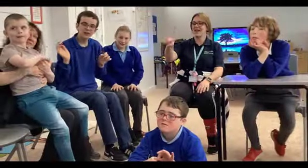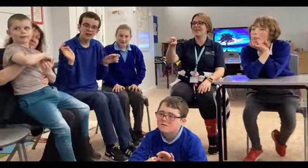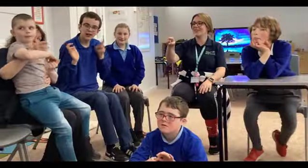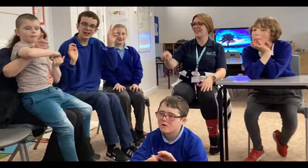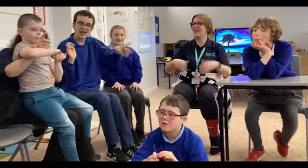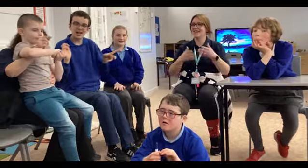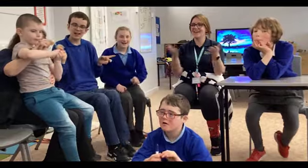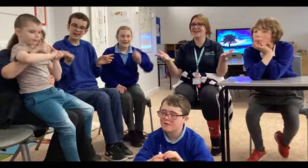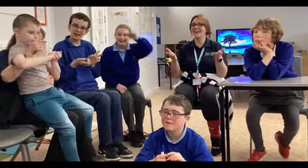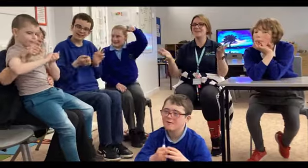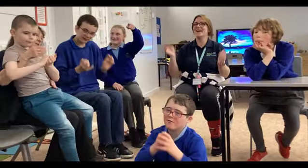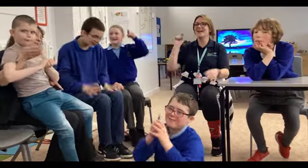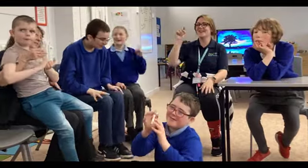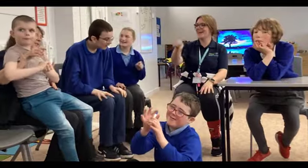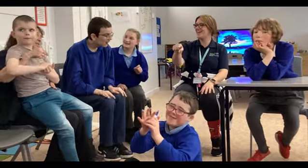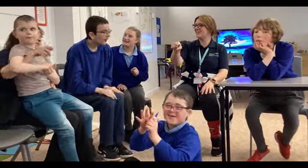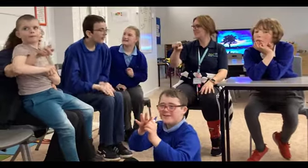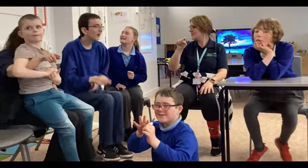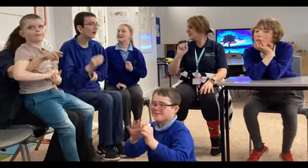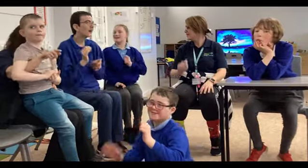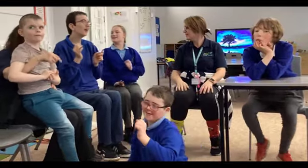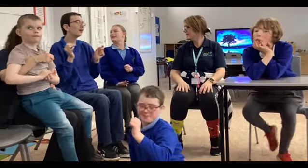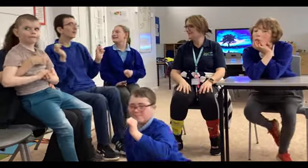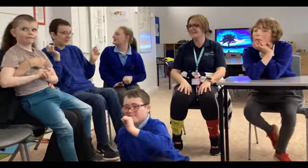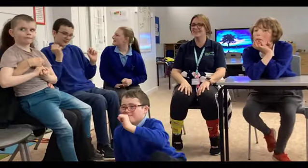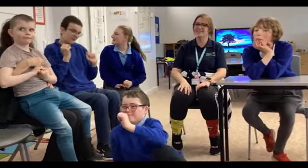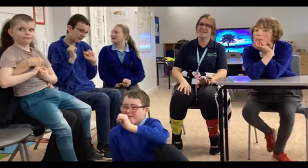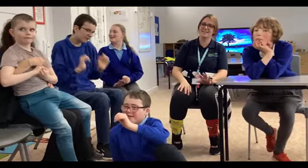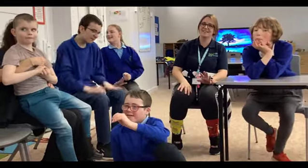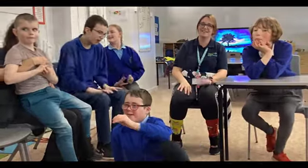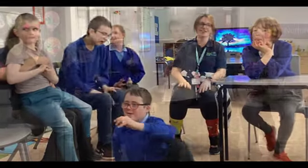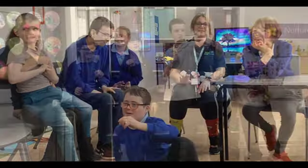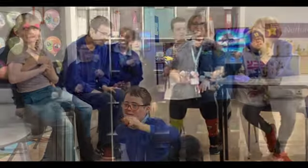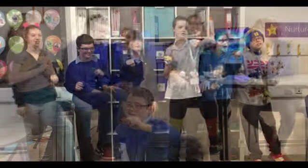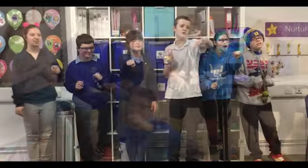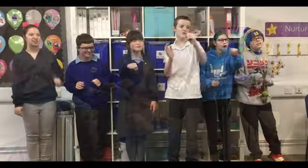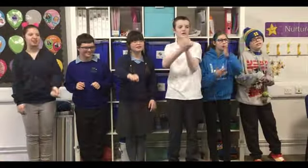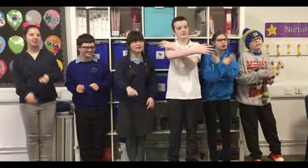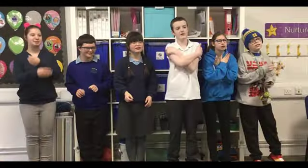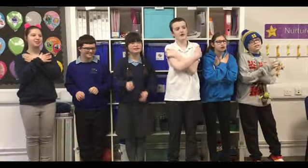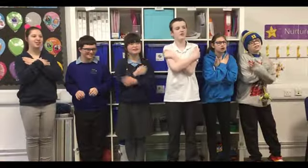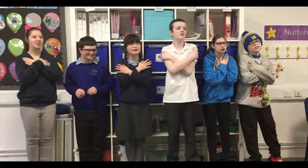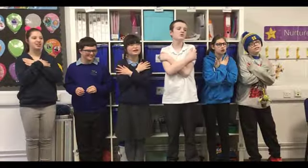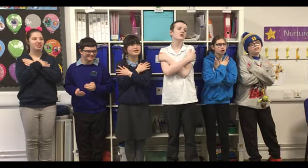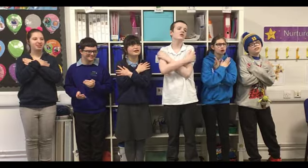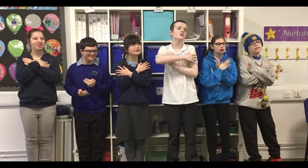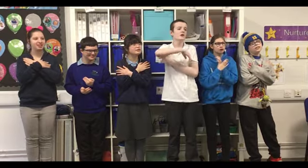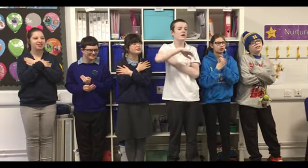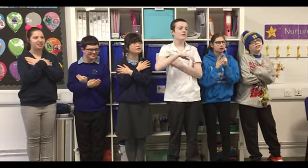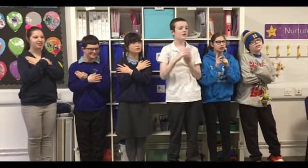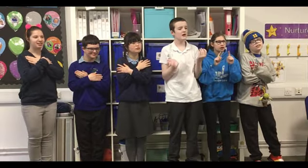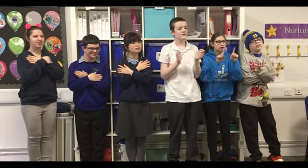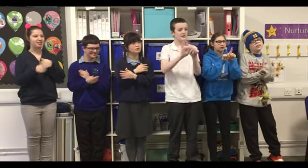there getting where you're getting to I hope you know somebody loves you And wants the same